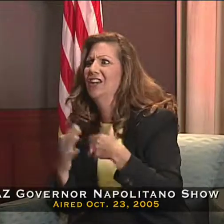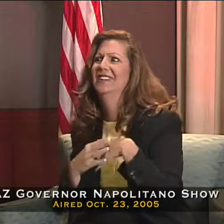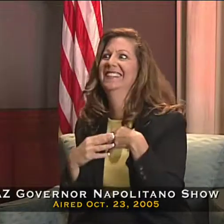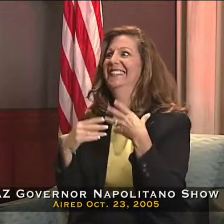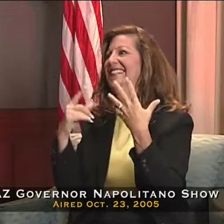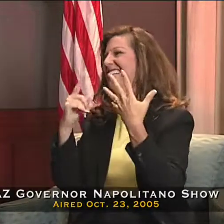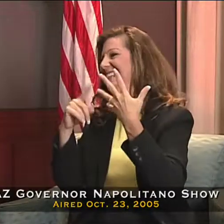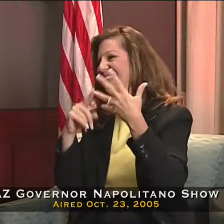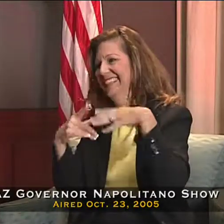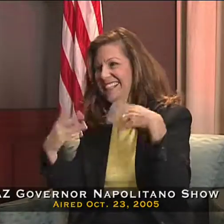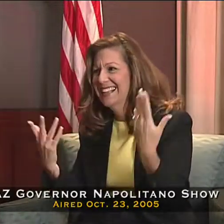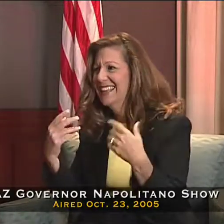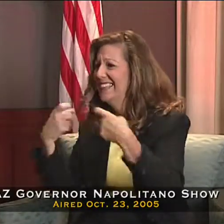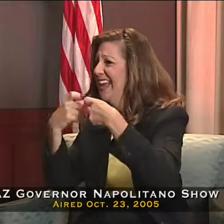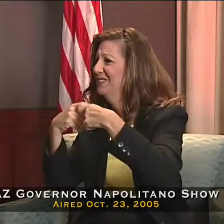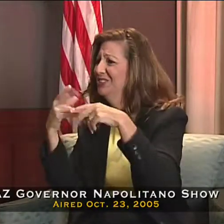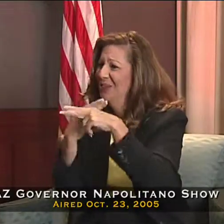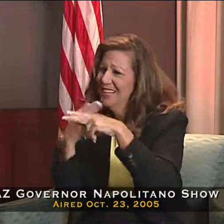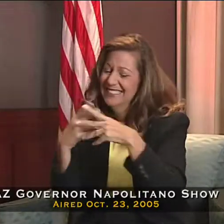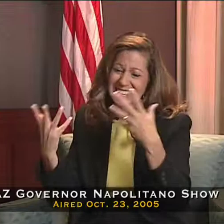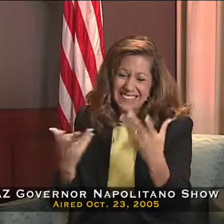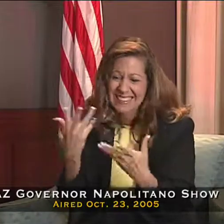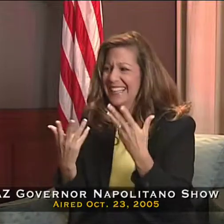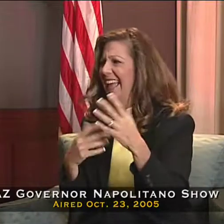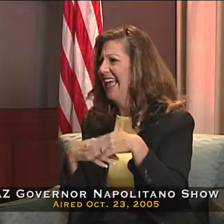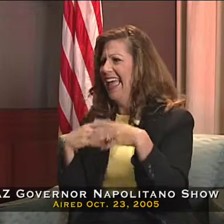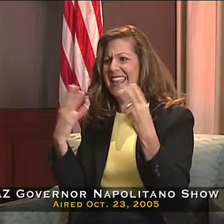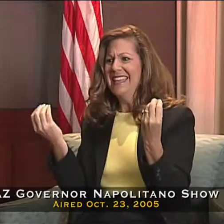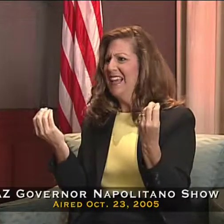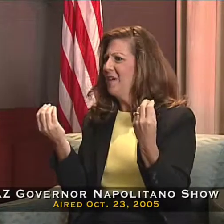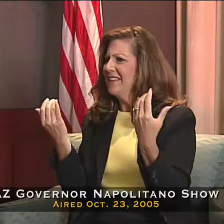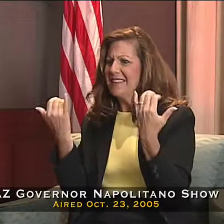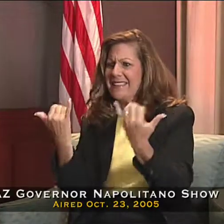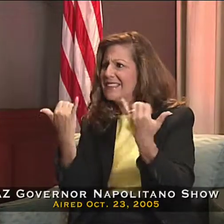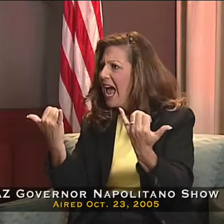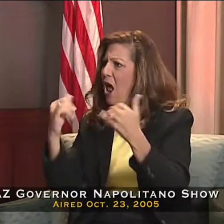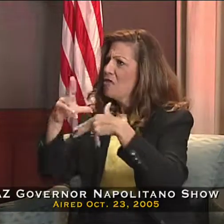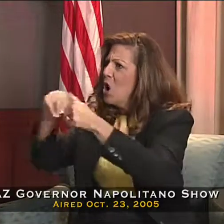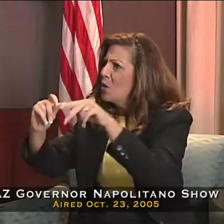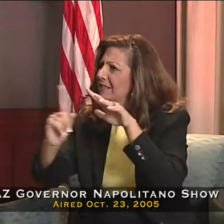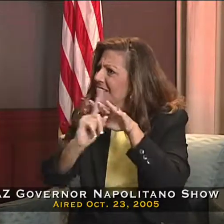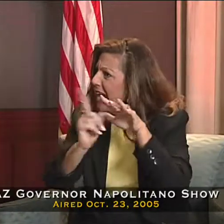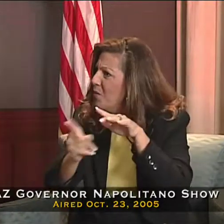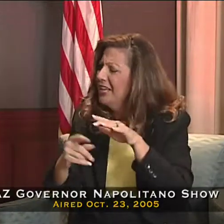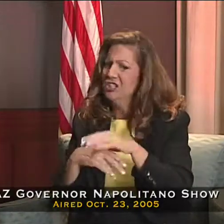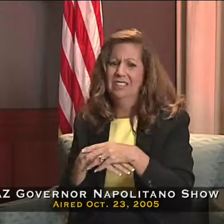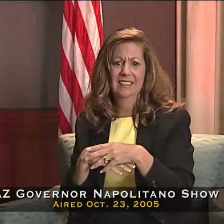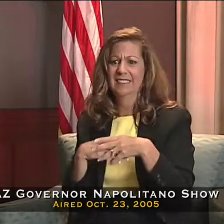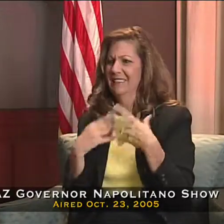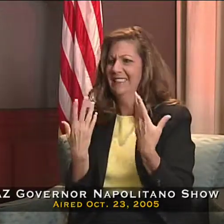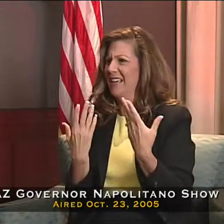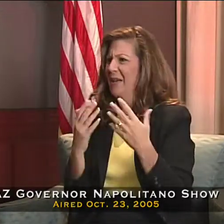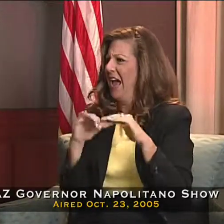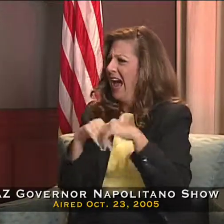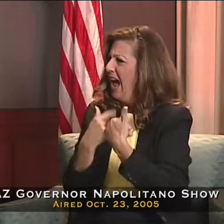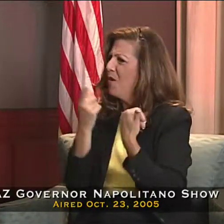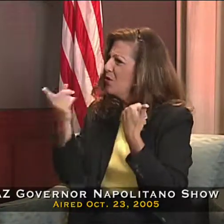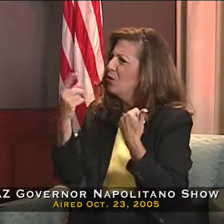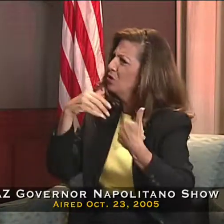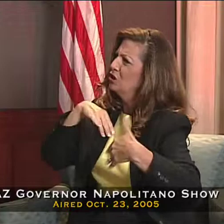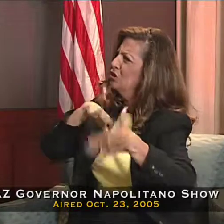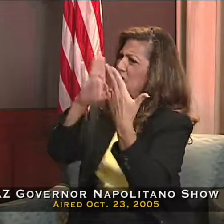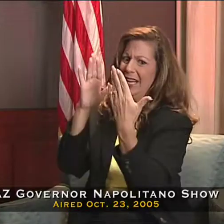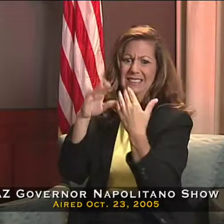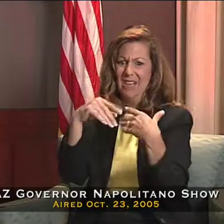fires, electric shortages, and are now assisting hurricane evacuees. How